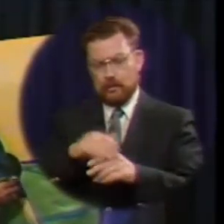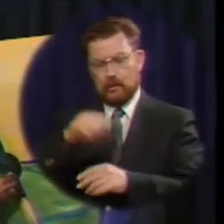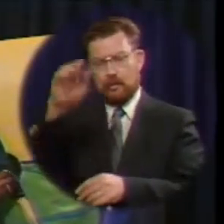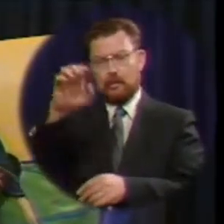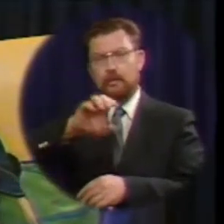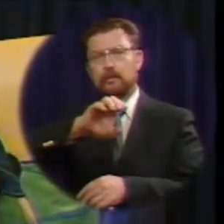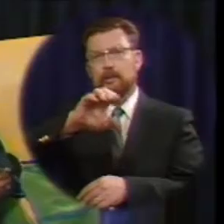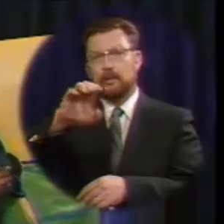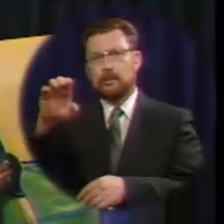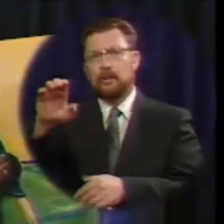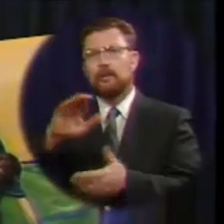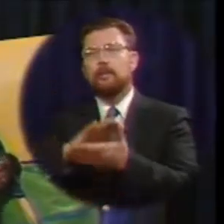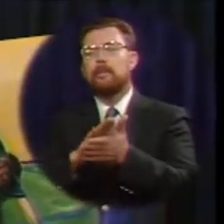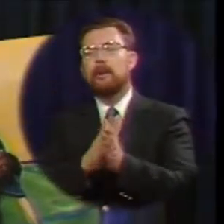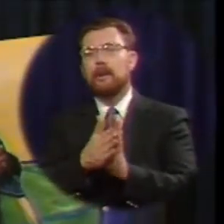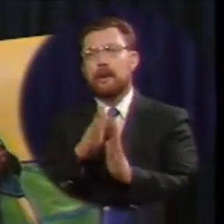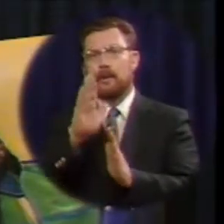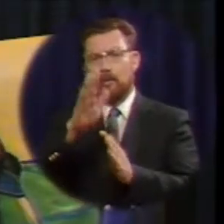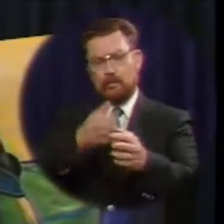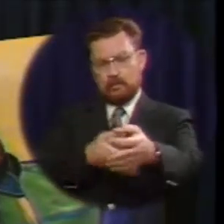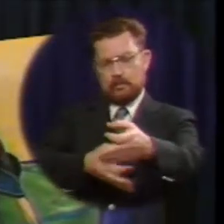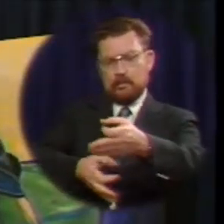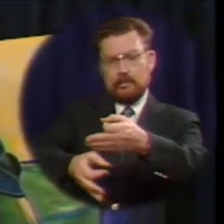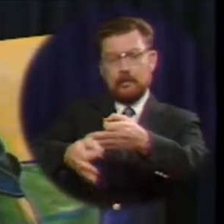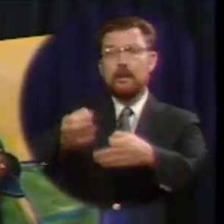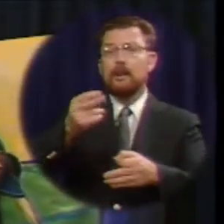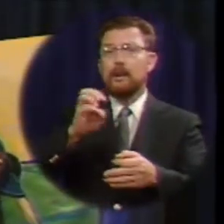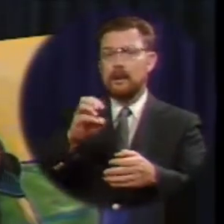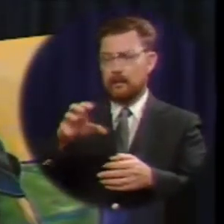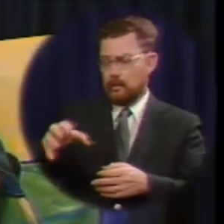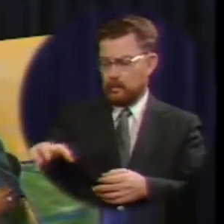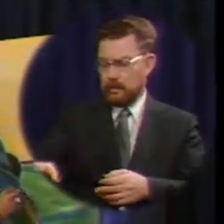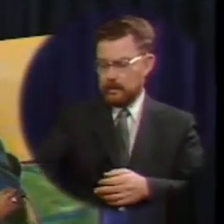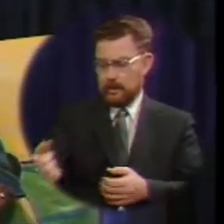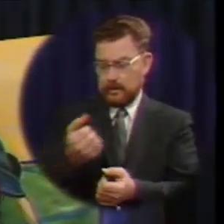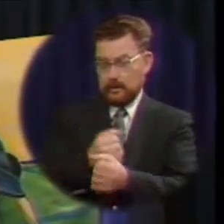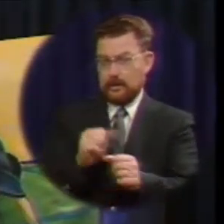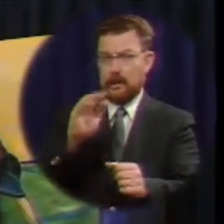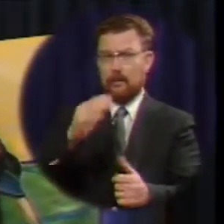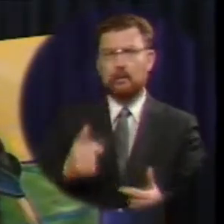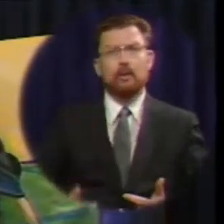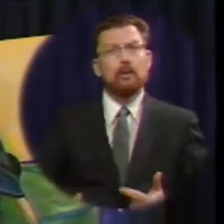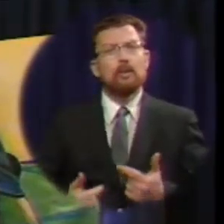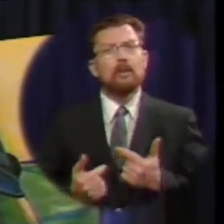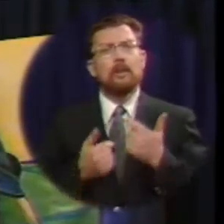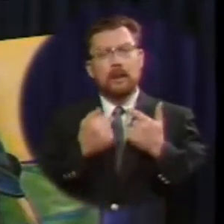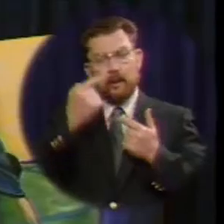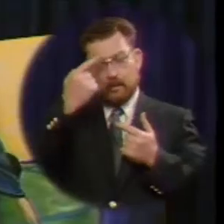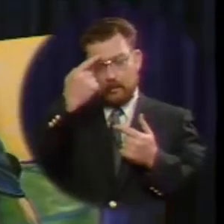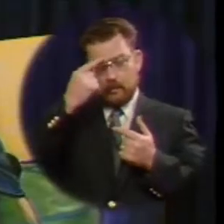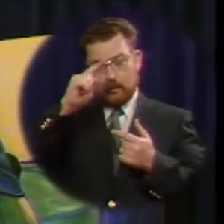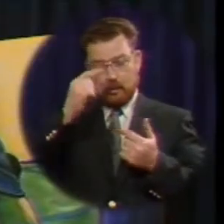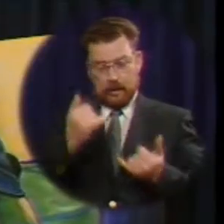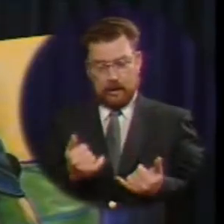he became your substitute he reached out to save your life for now and for eternity